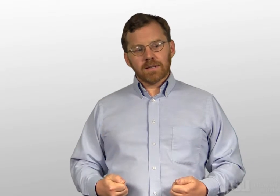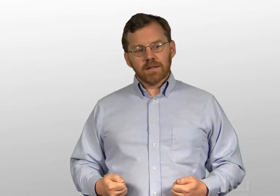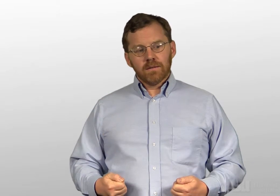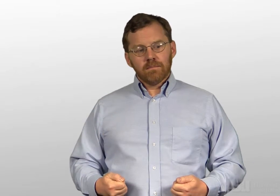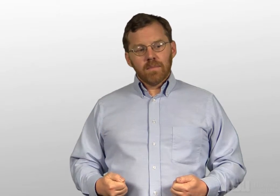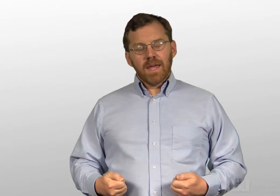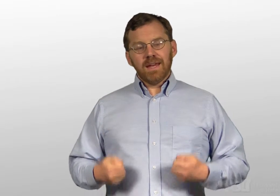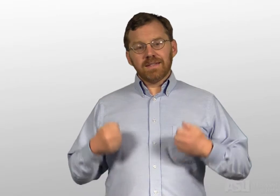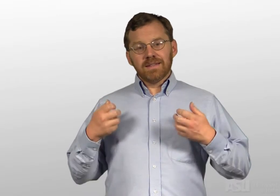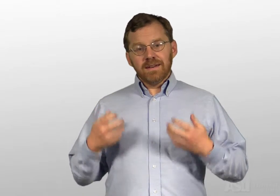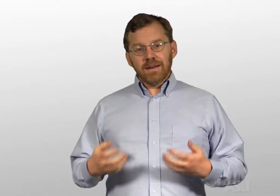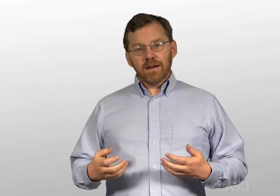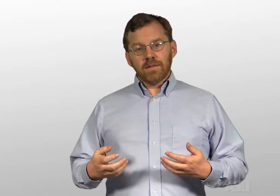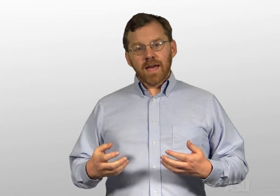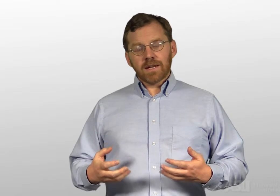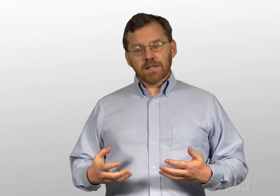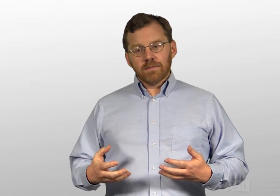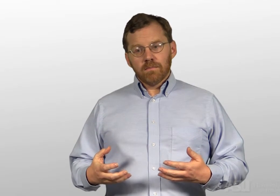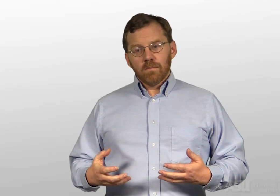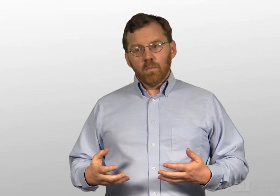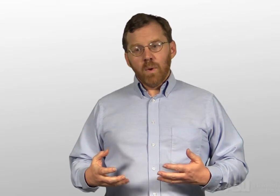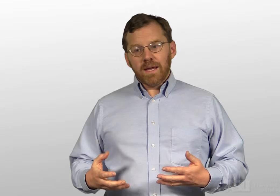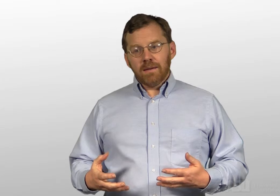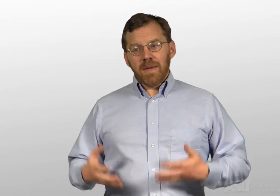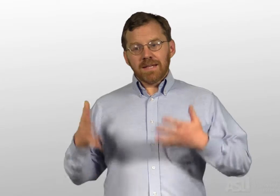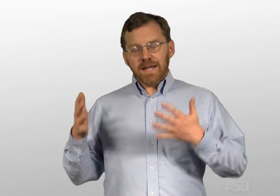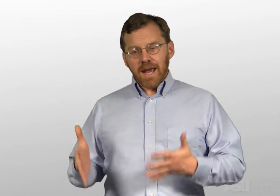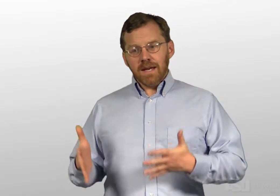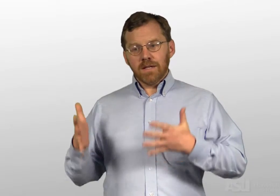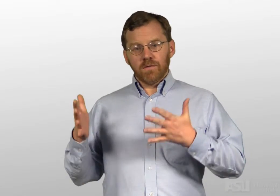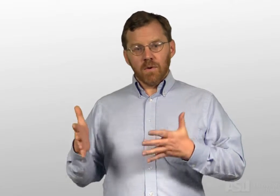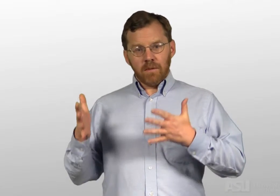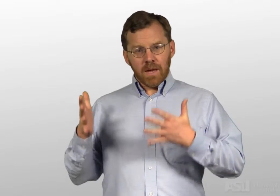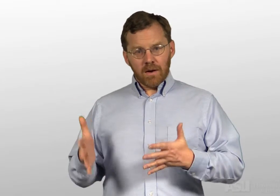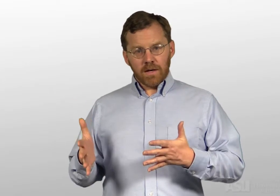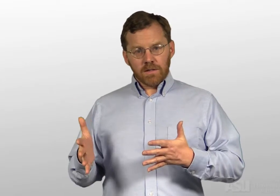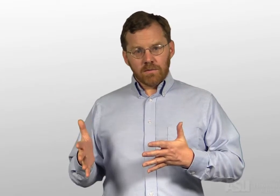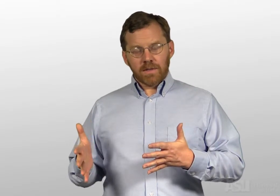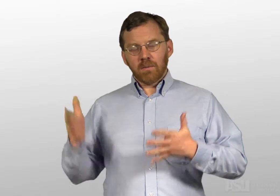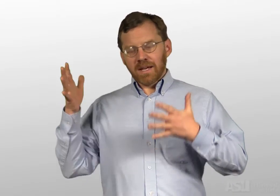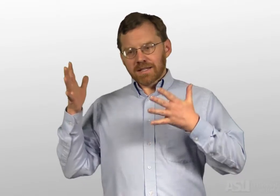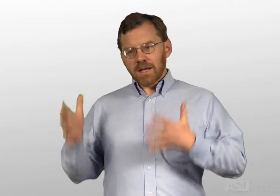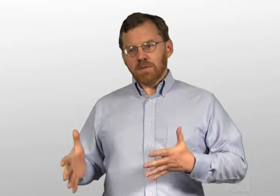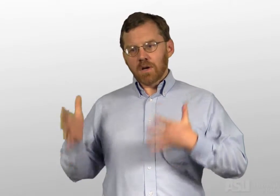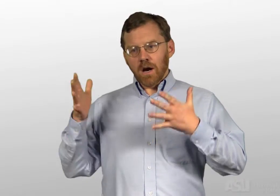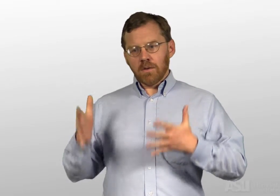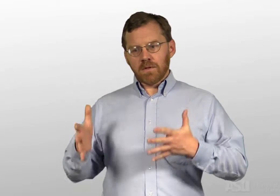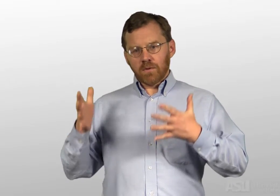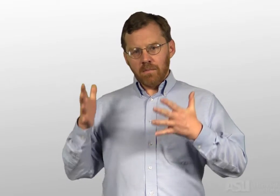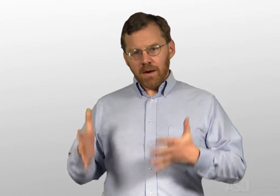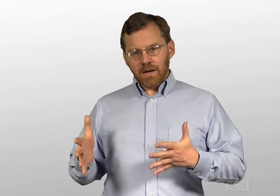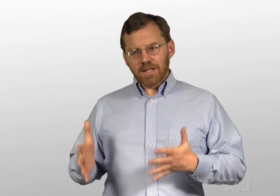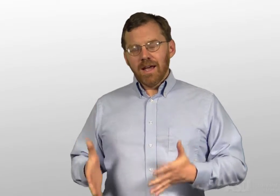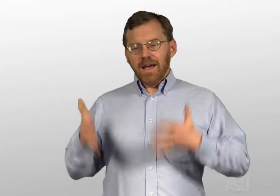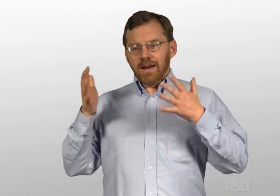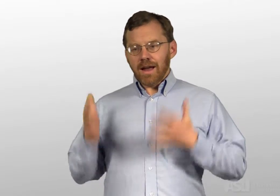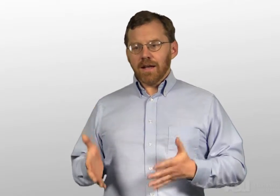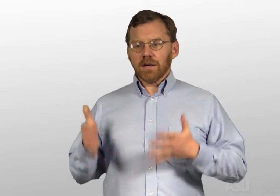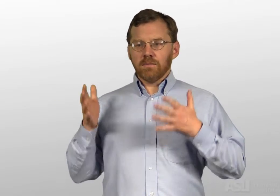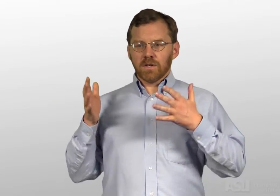we can maintain his view on marriage, that we can accept his arguments for marriage, and not come to